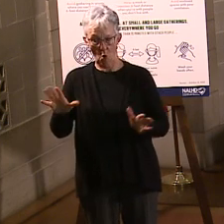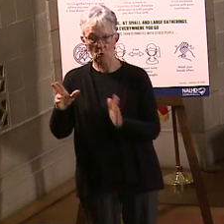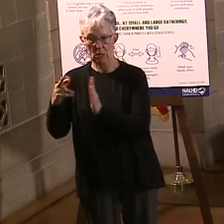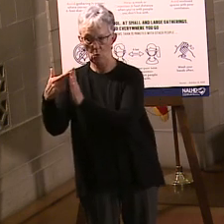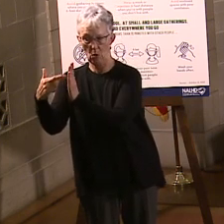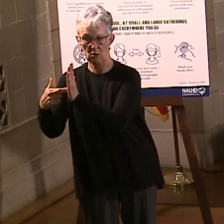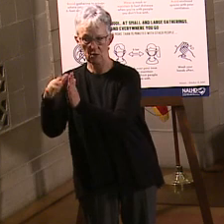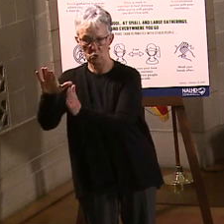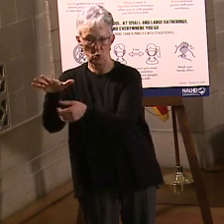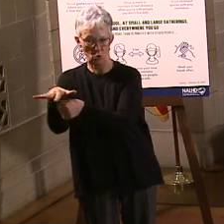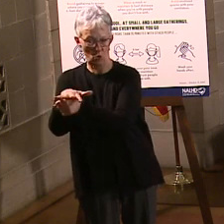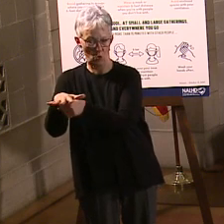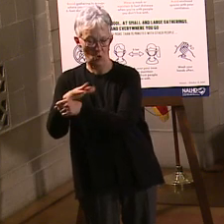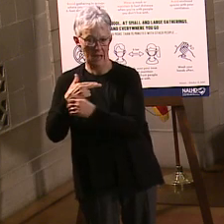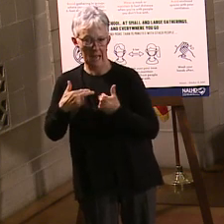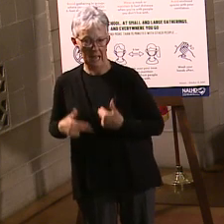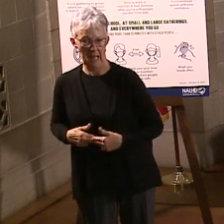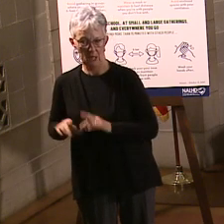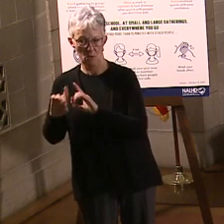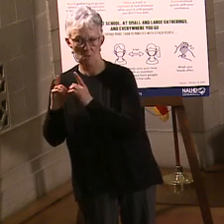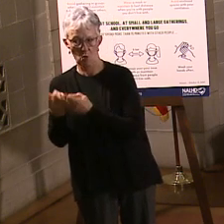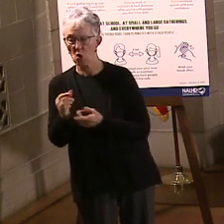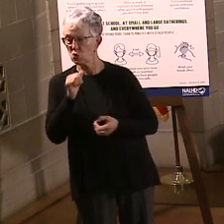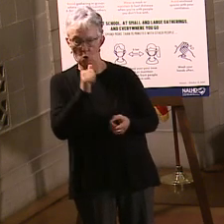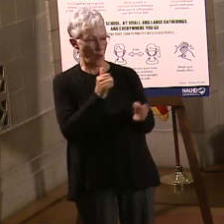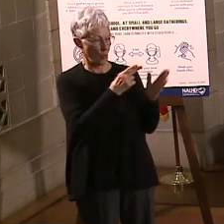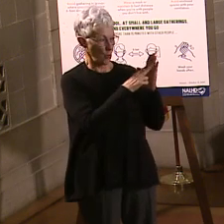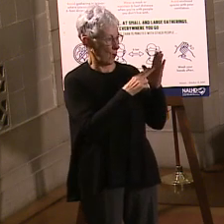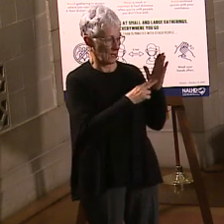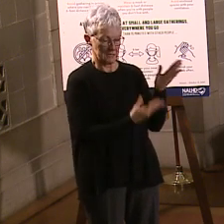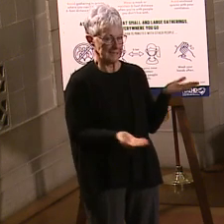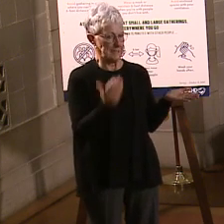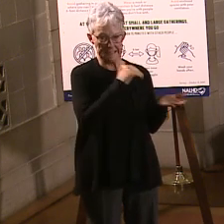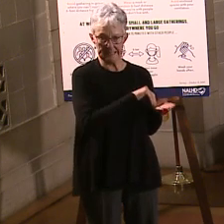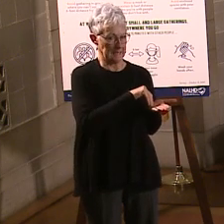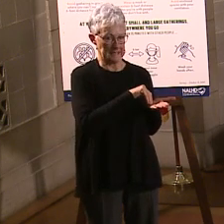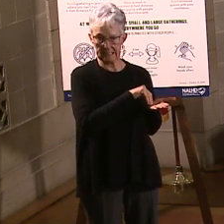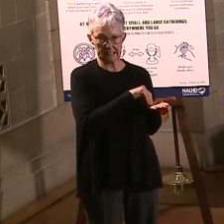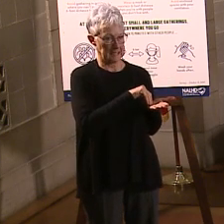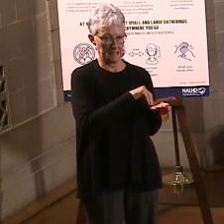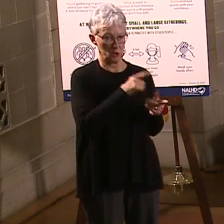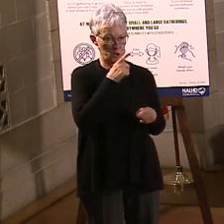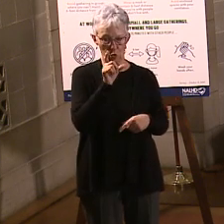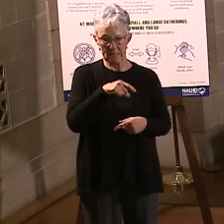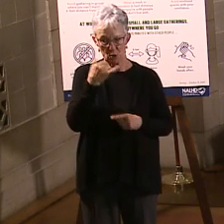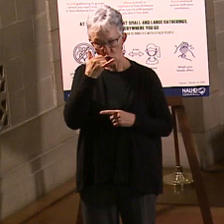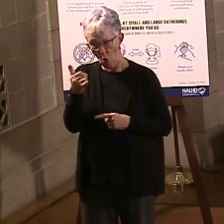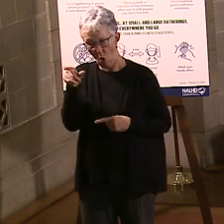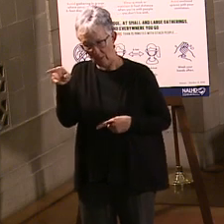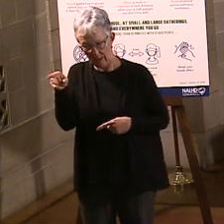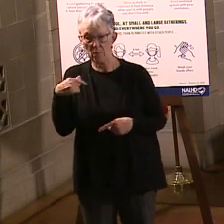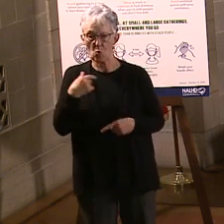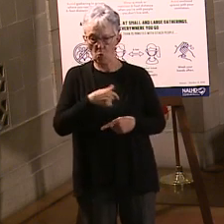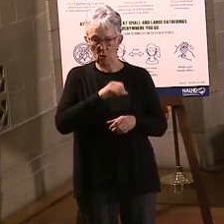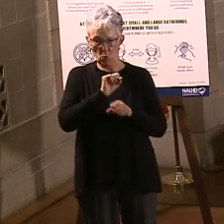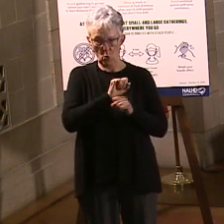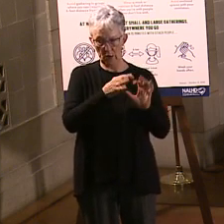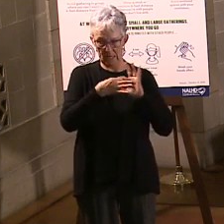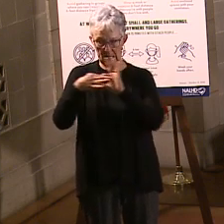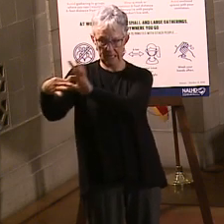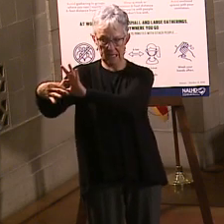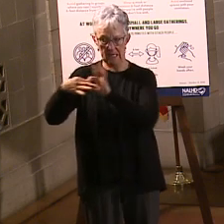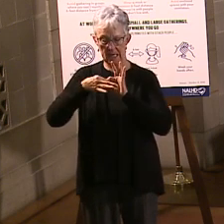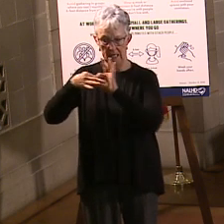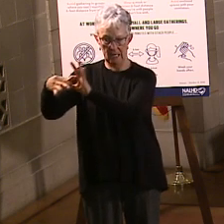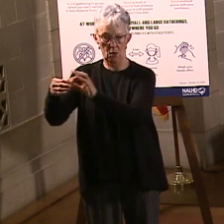department, then you do not need to register again and you don't need to call them to check if you're registering. We are working with them and I'll talk a little bit more about